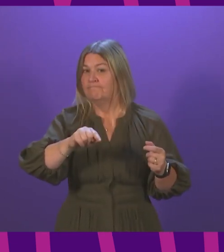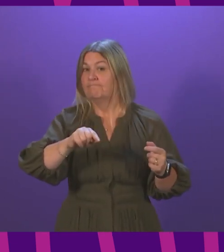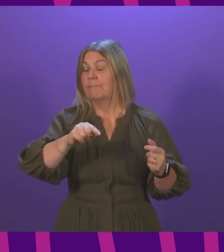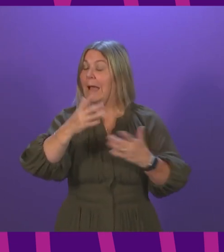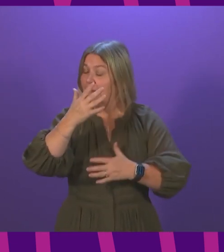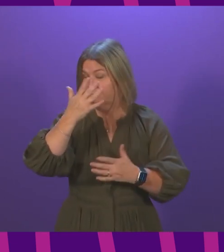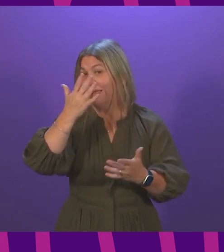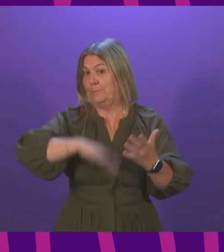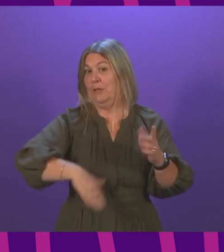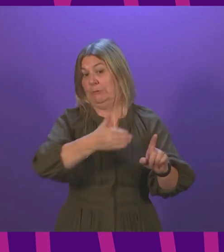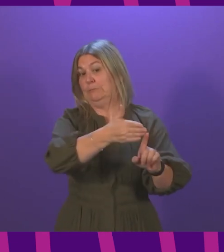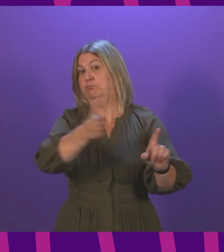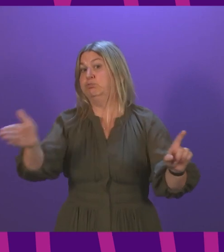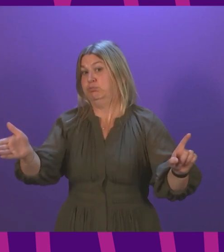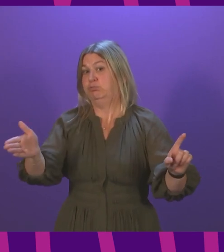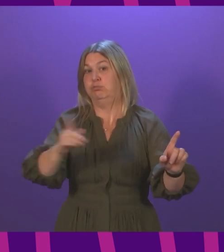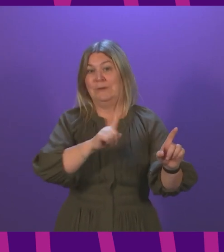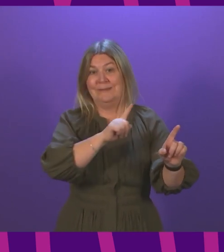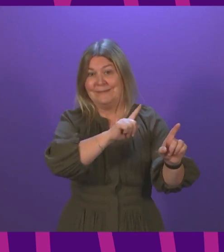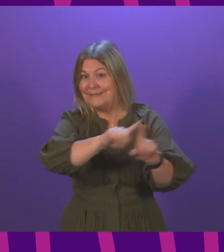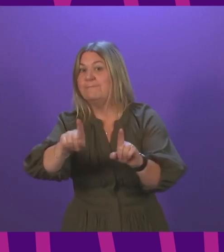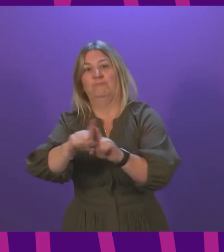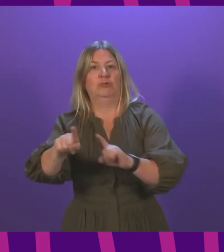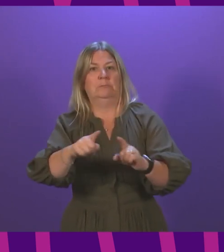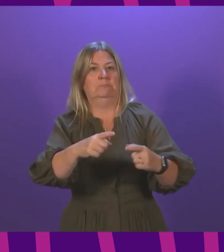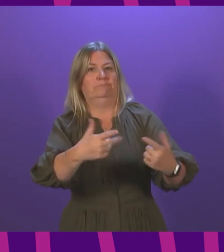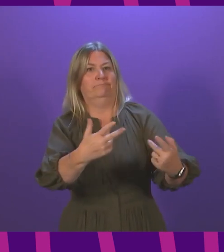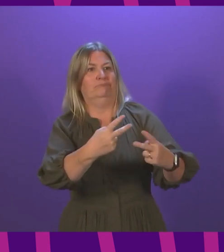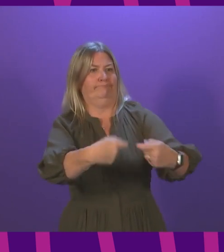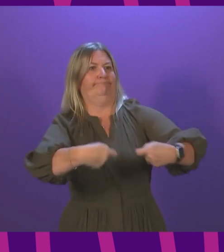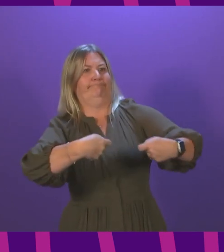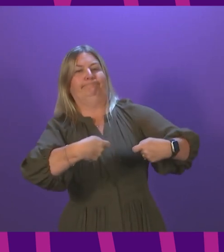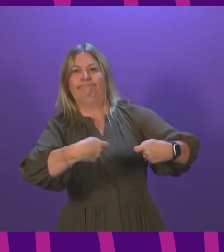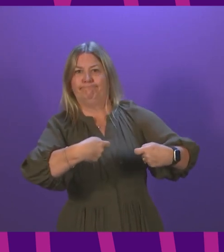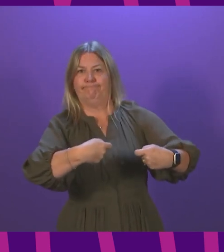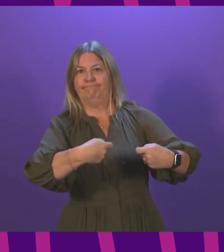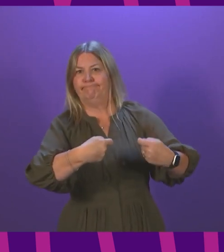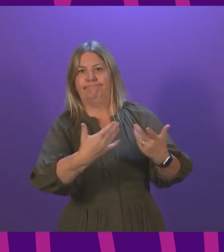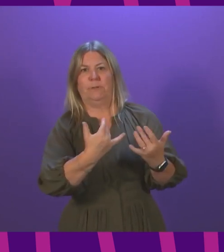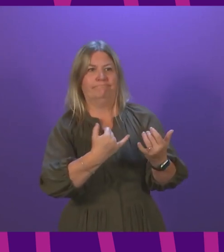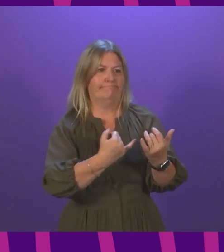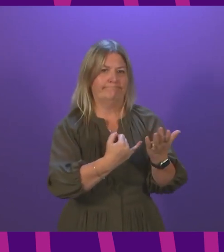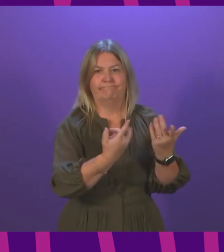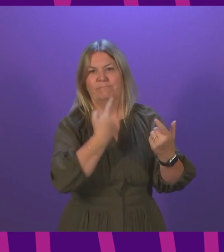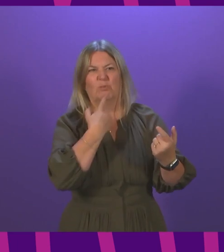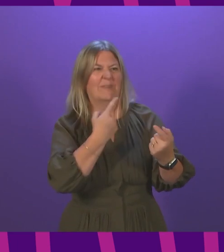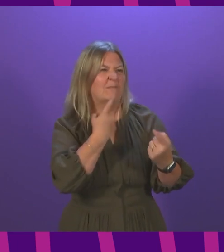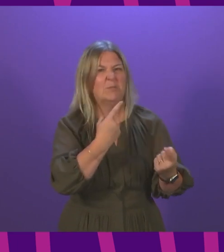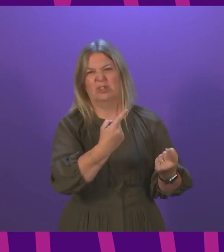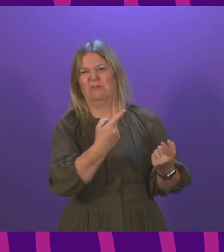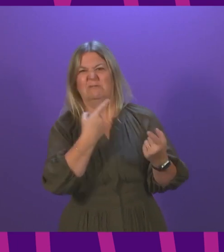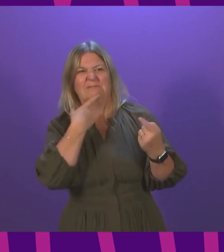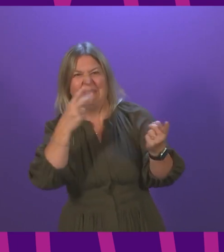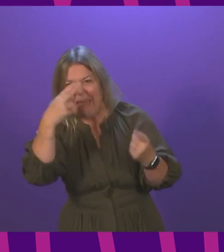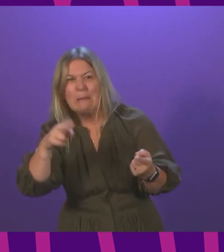I have experienced this over the years. So I do not say this lightly because, you know, it has taken too long to get to this point, but I hope we